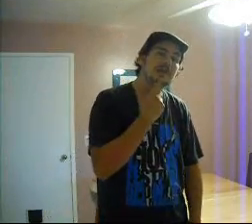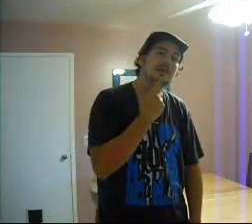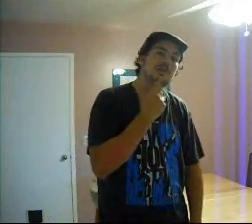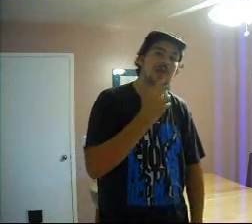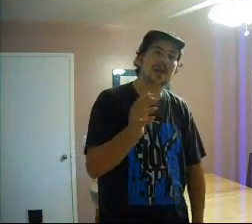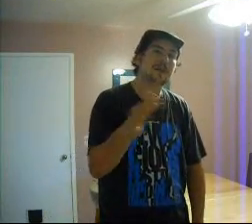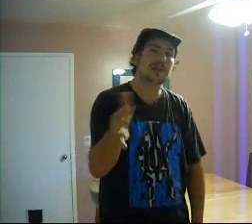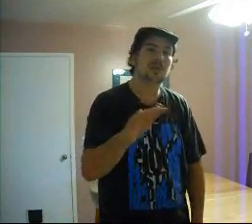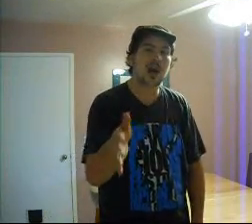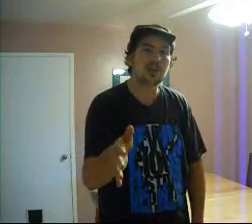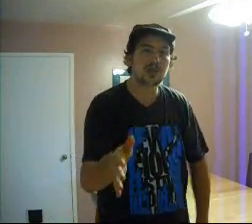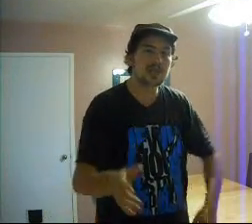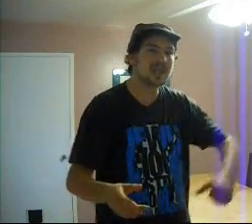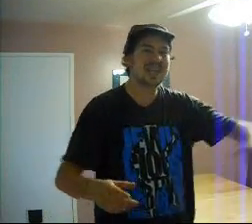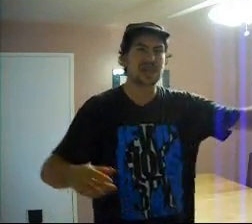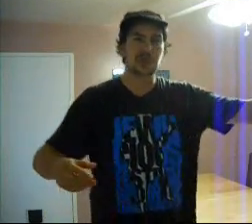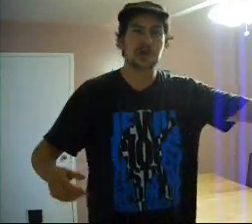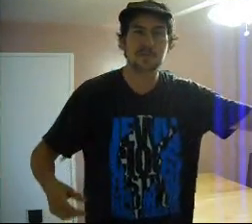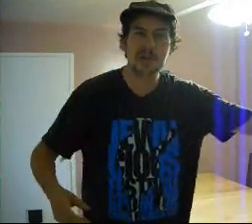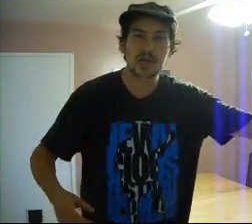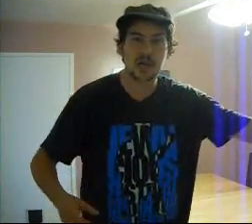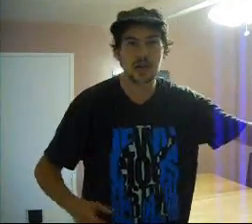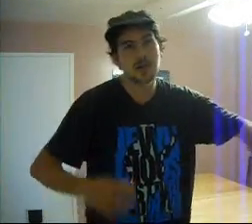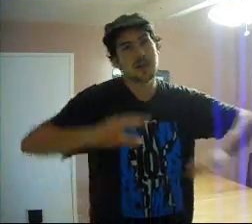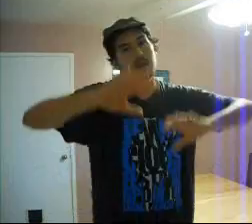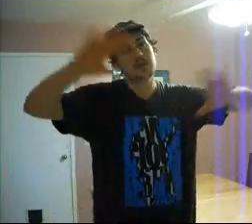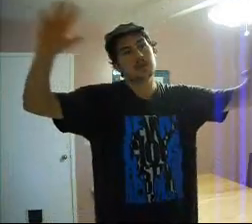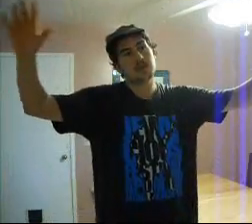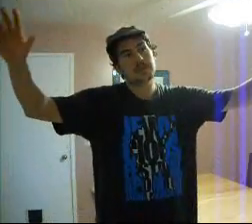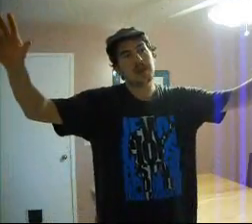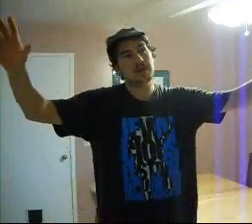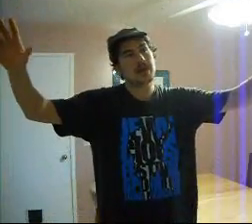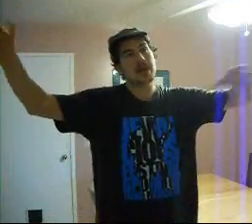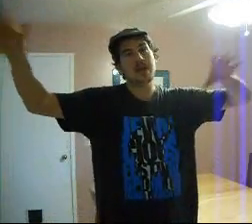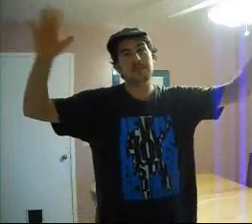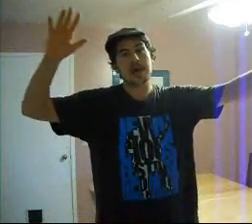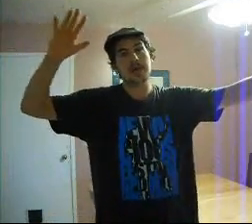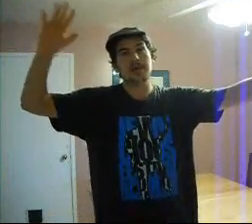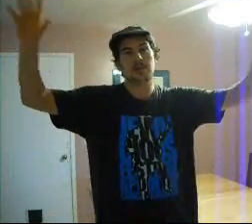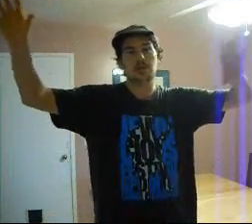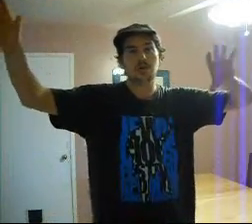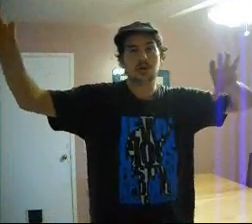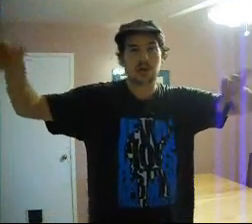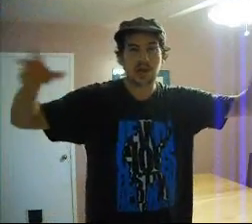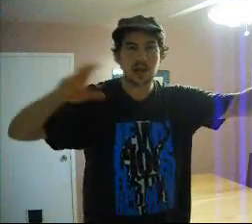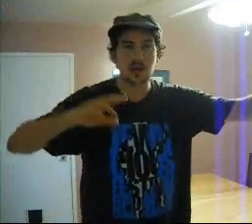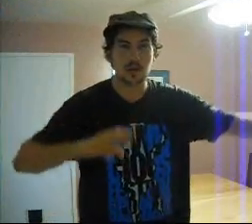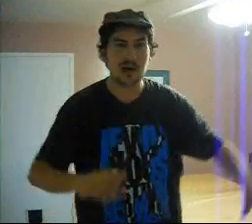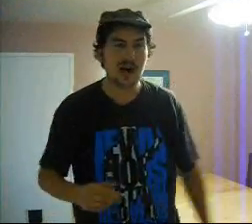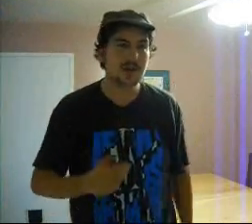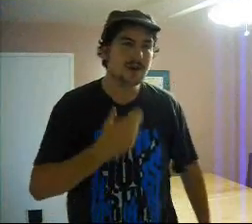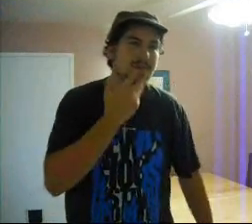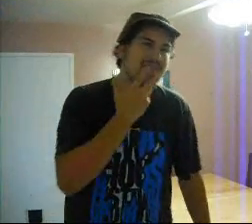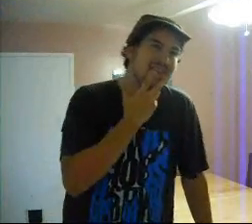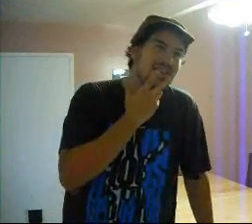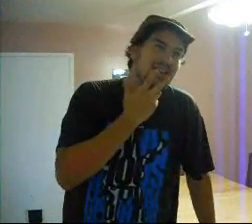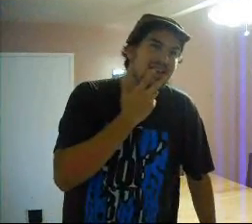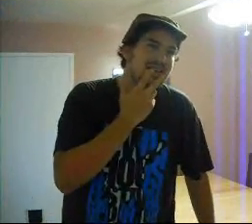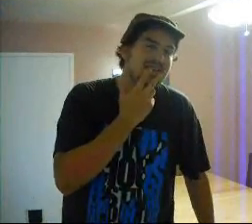So I get my two ashrays. And then I get the third at mincha. So apparently I have my insured chelek in Olam Haba. But then